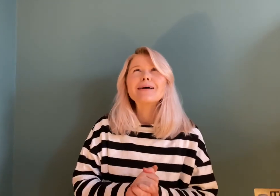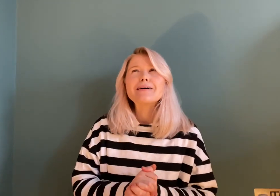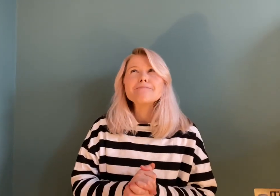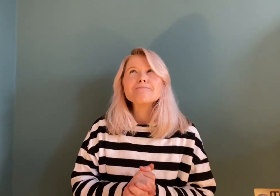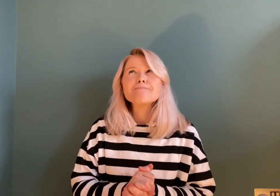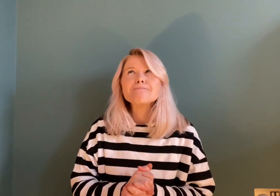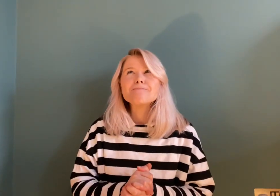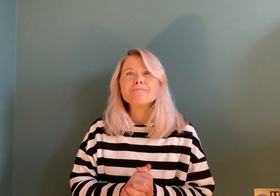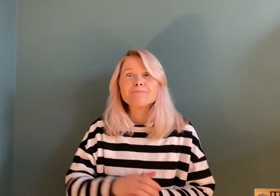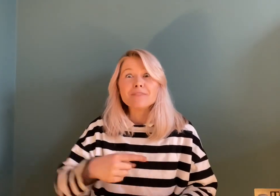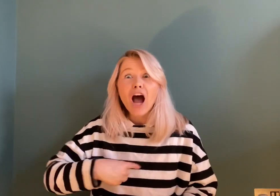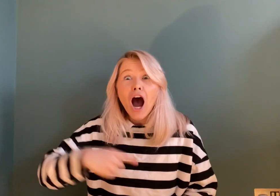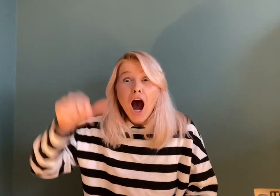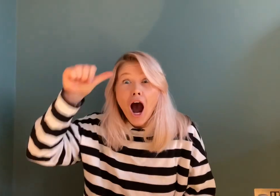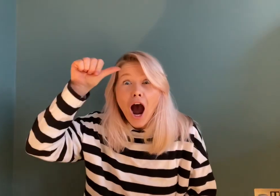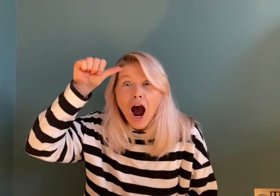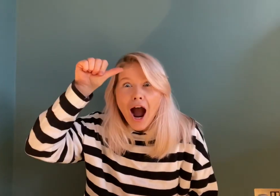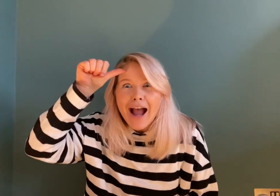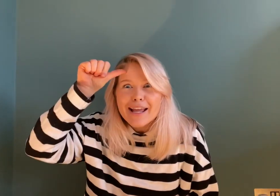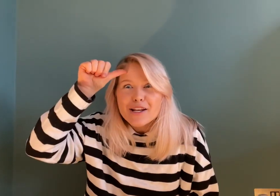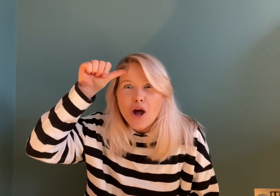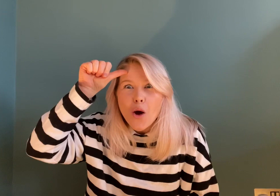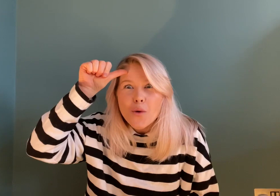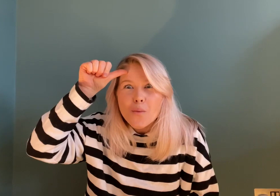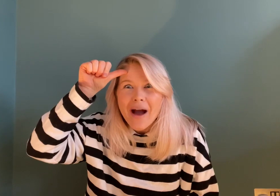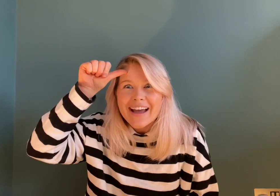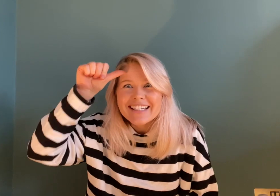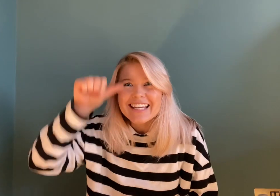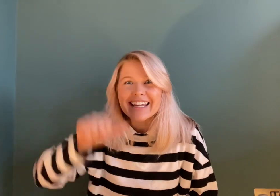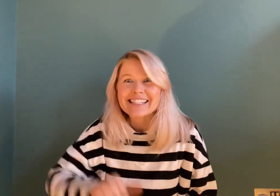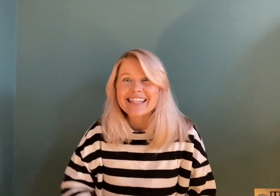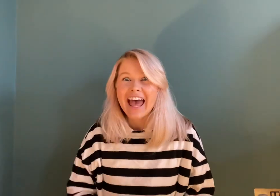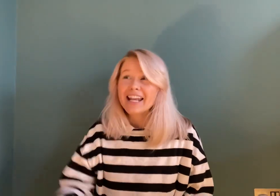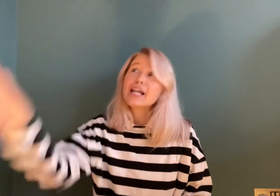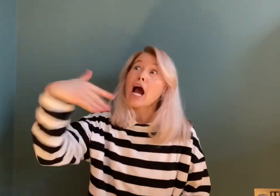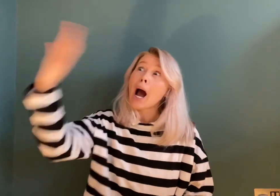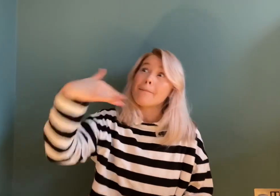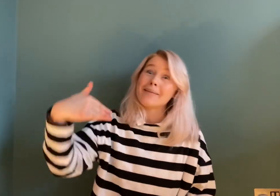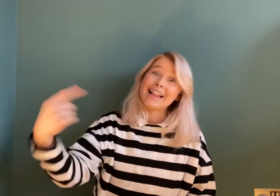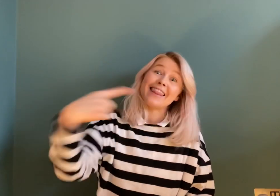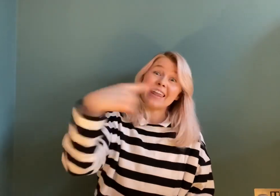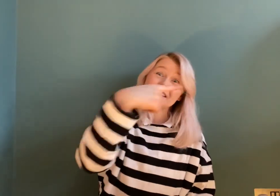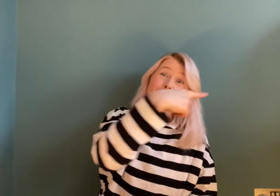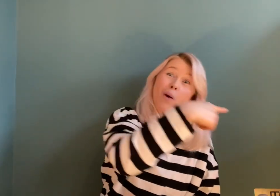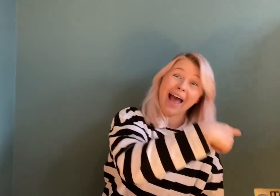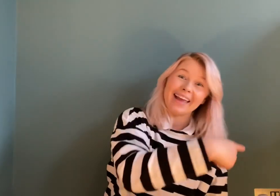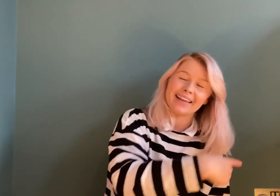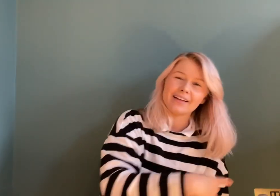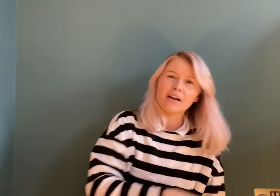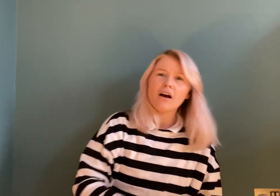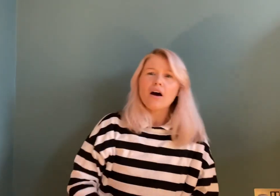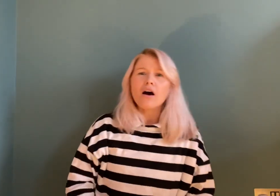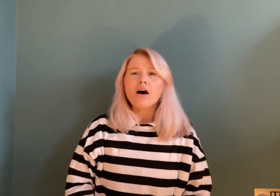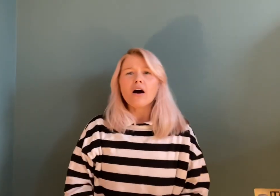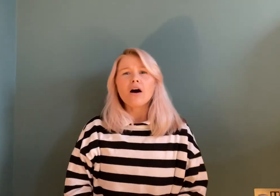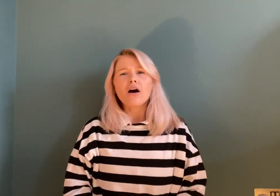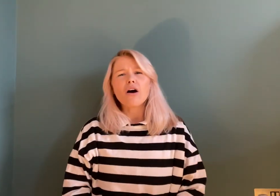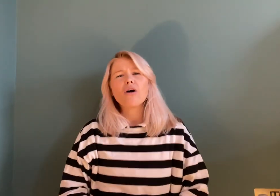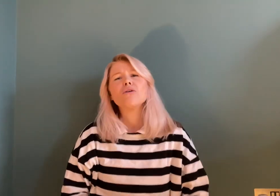Hmm, I know where she is then. Come, this way. Oh,